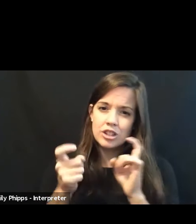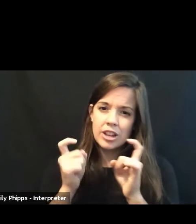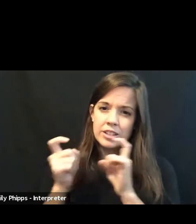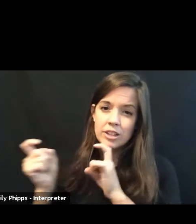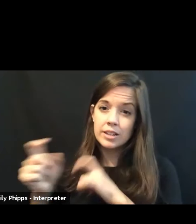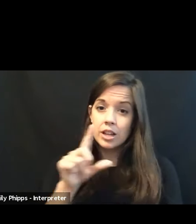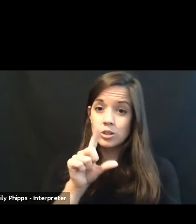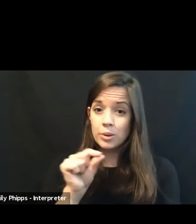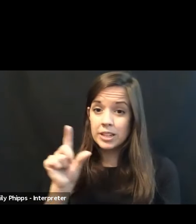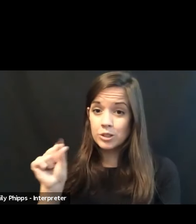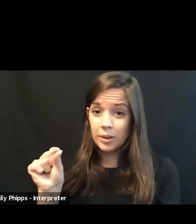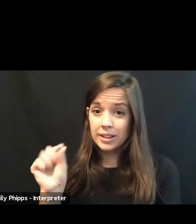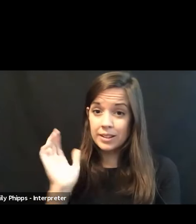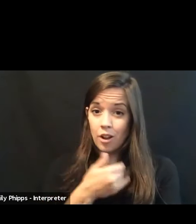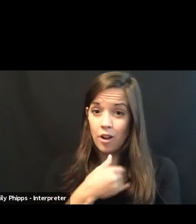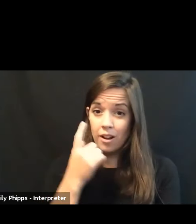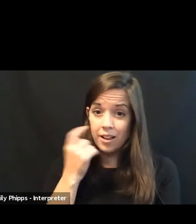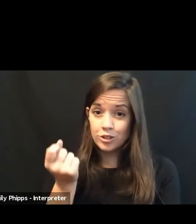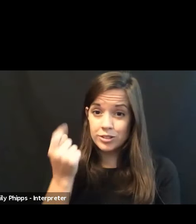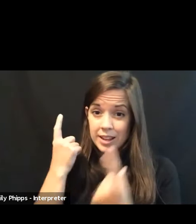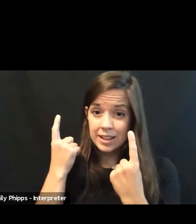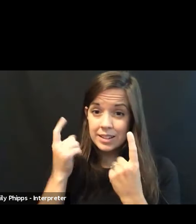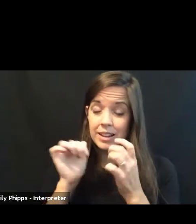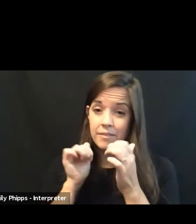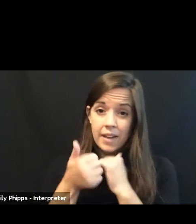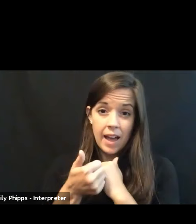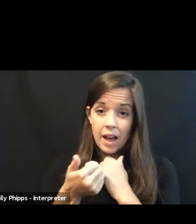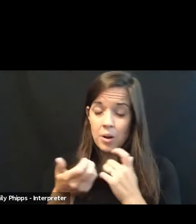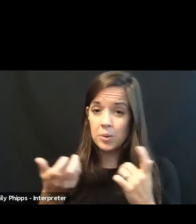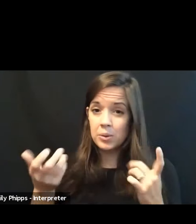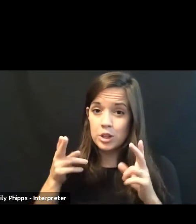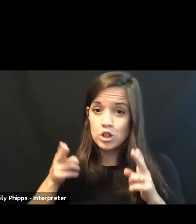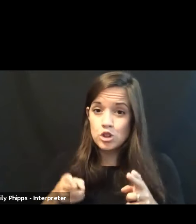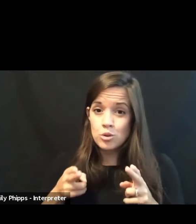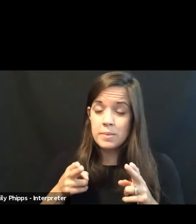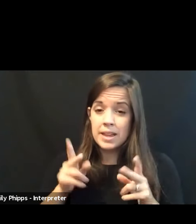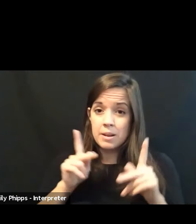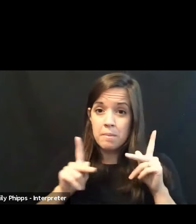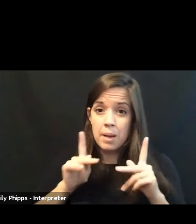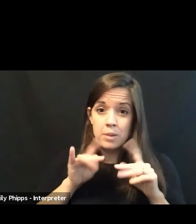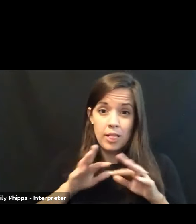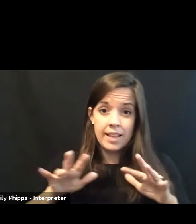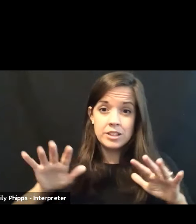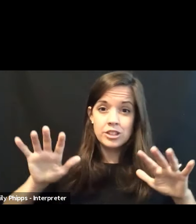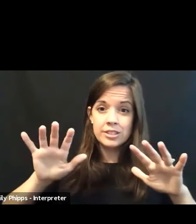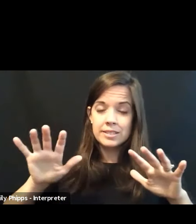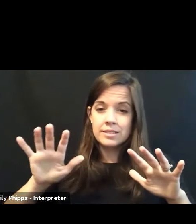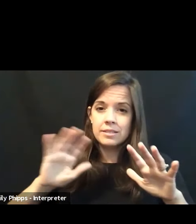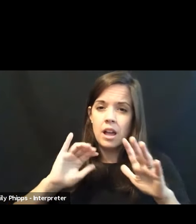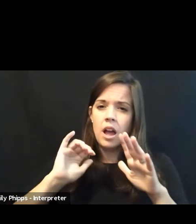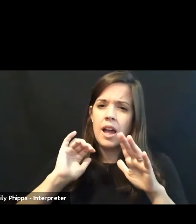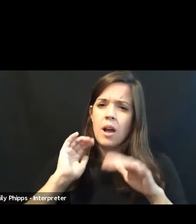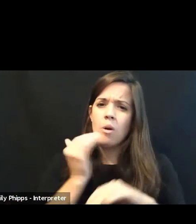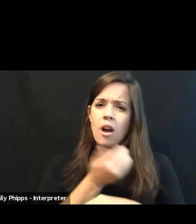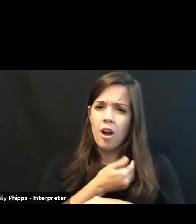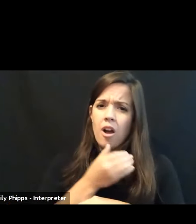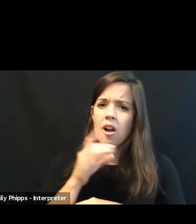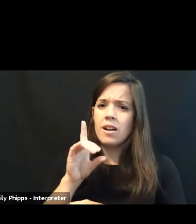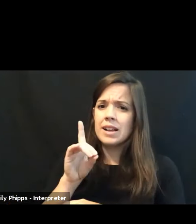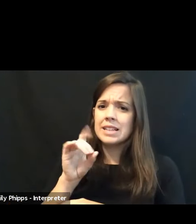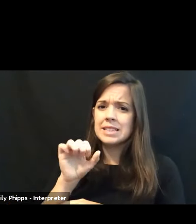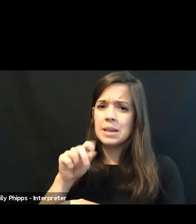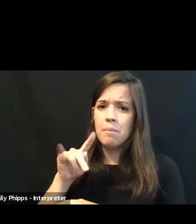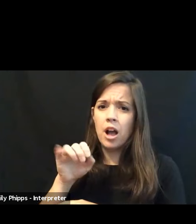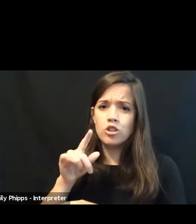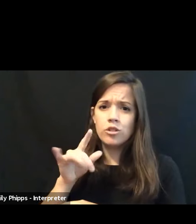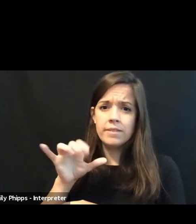in our understanding of how human populations, how our demography is changing in